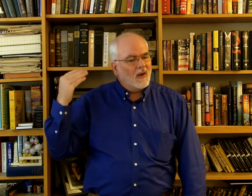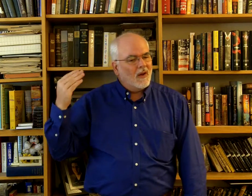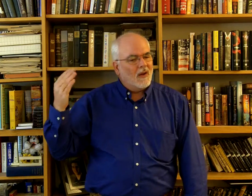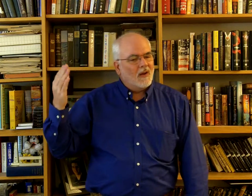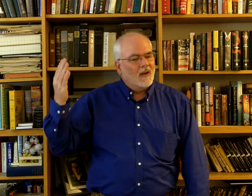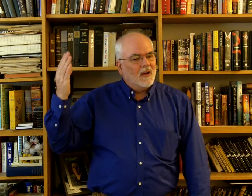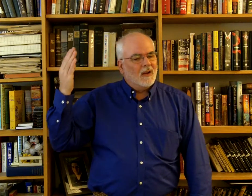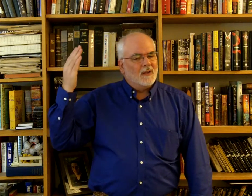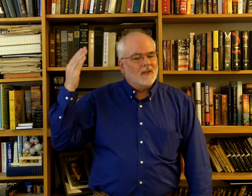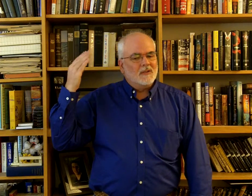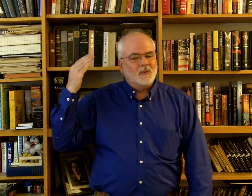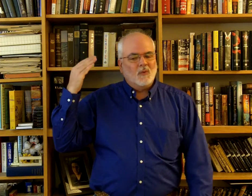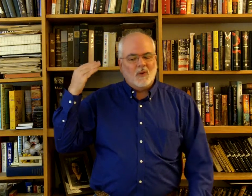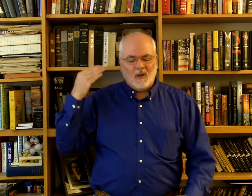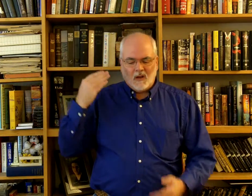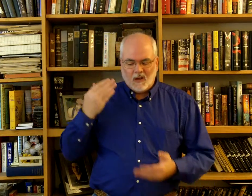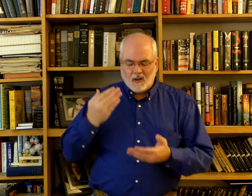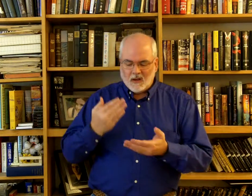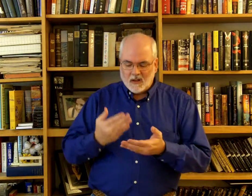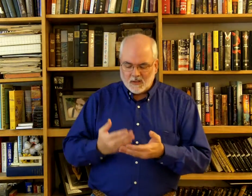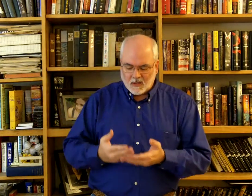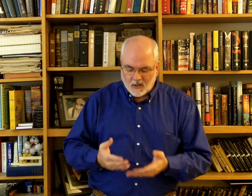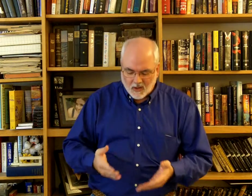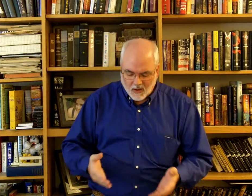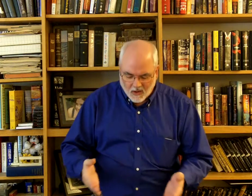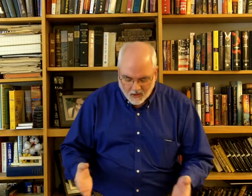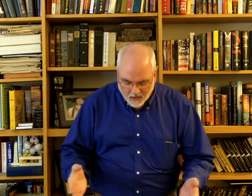was lost.